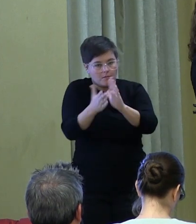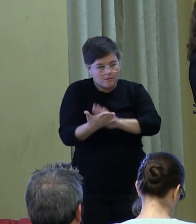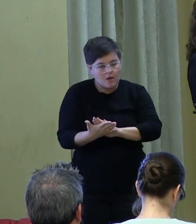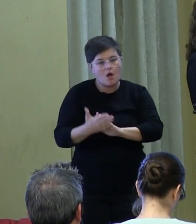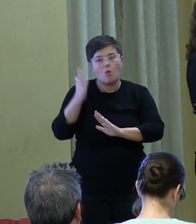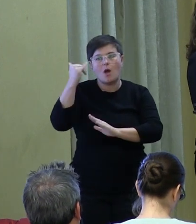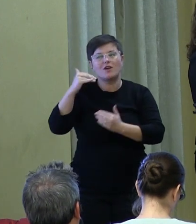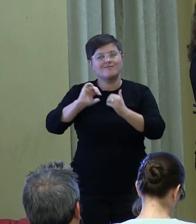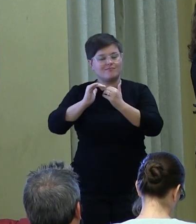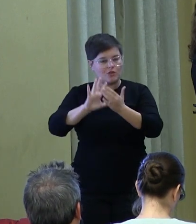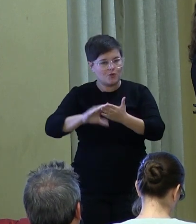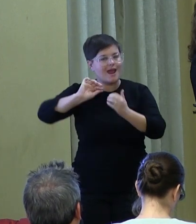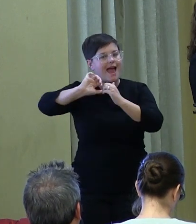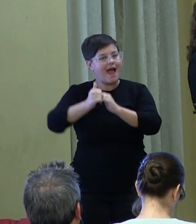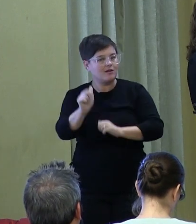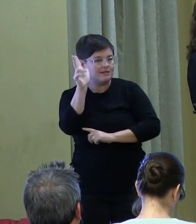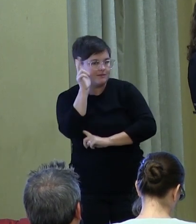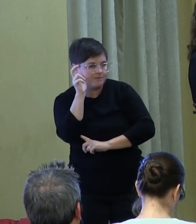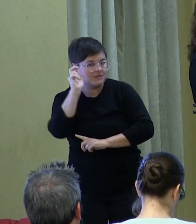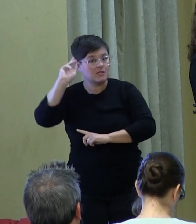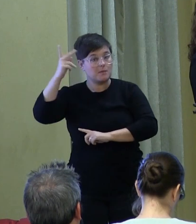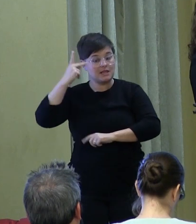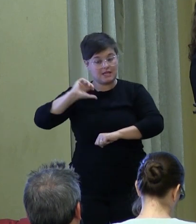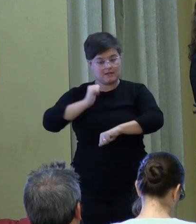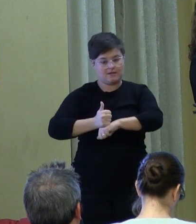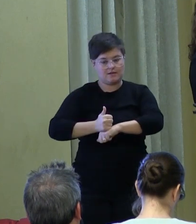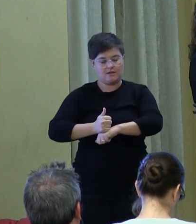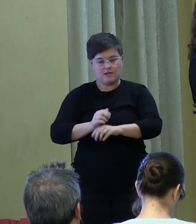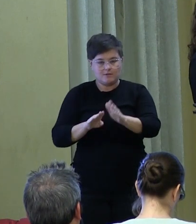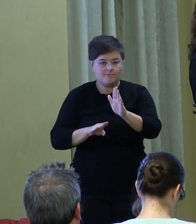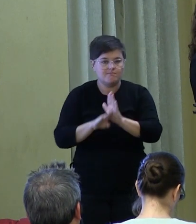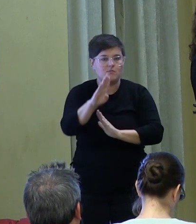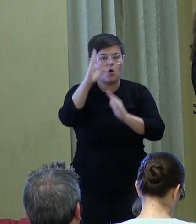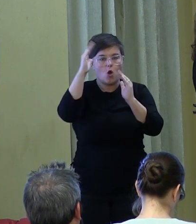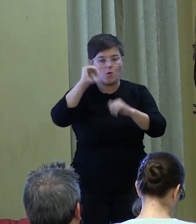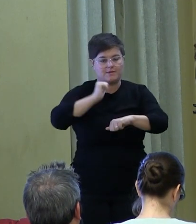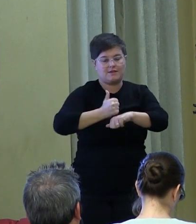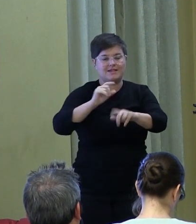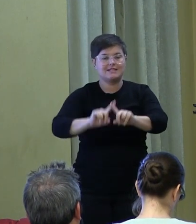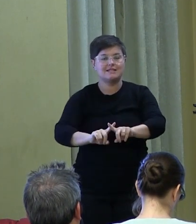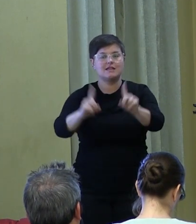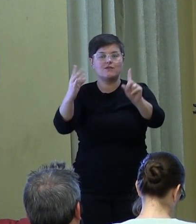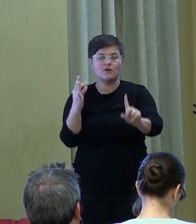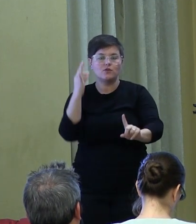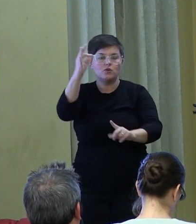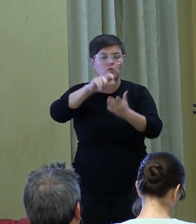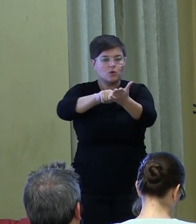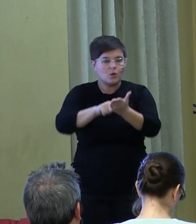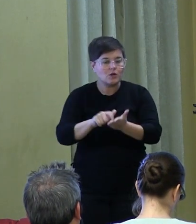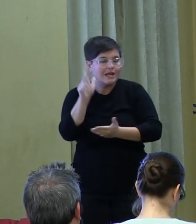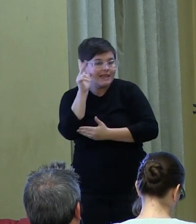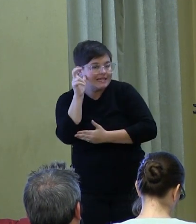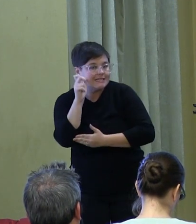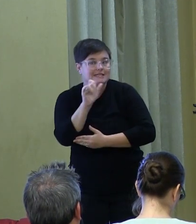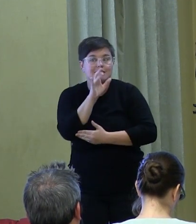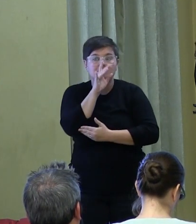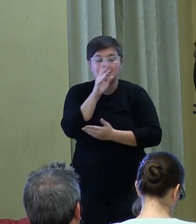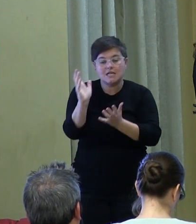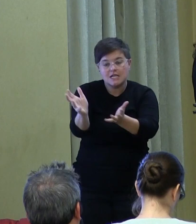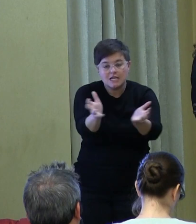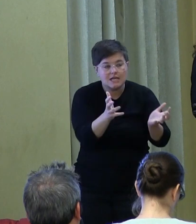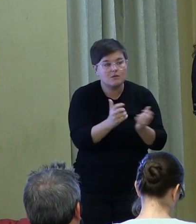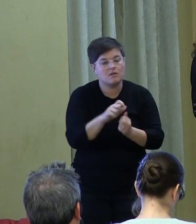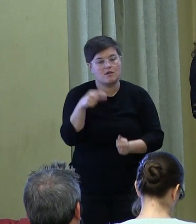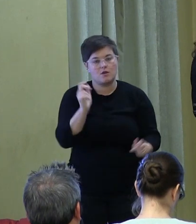know how to listen. The political dimension of insurgent hope, of creating a different future, requires the work of listening and speaking with others